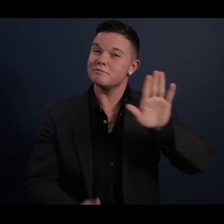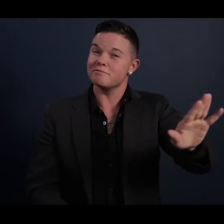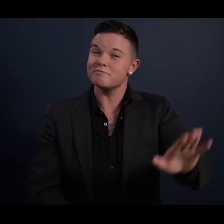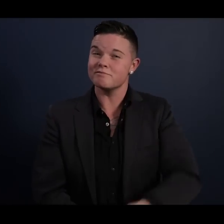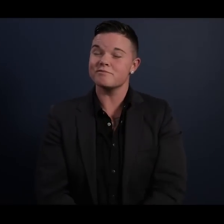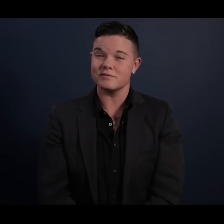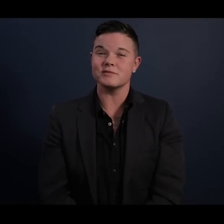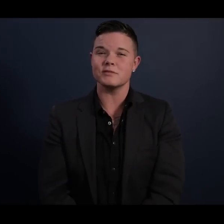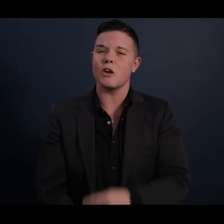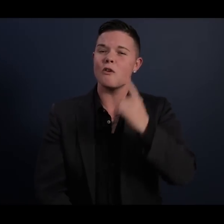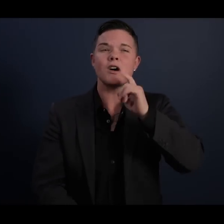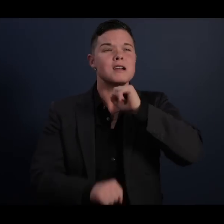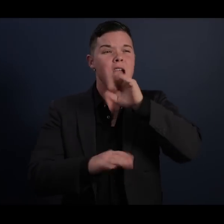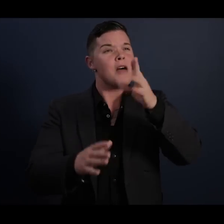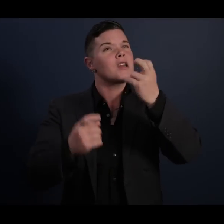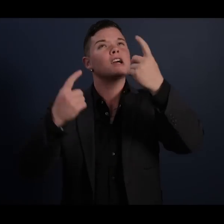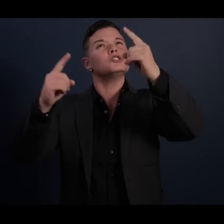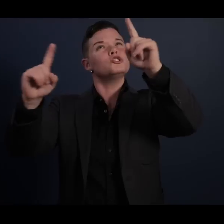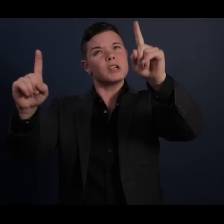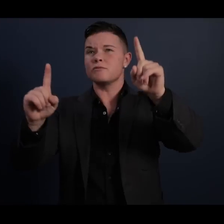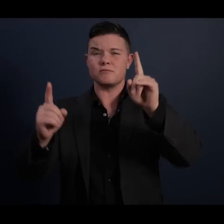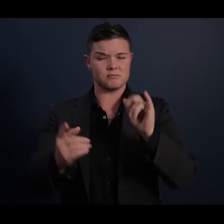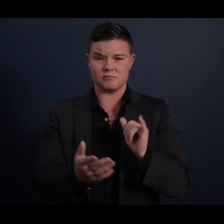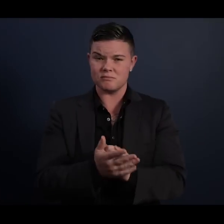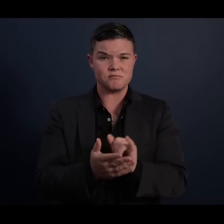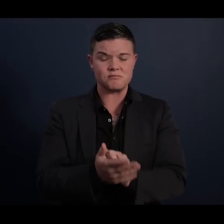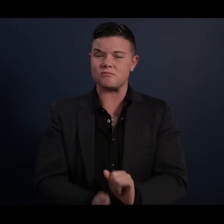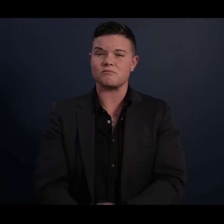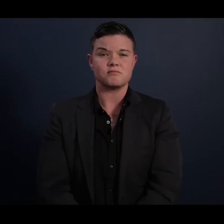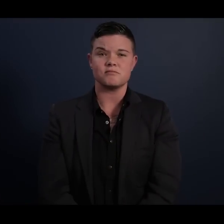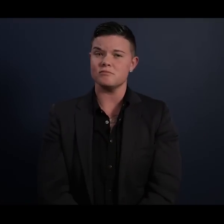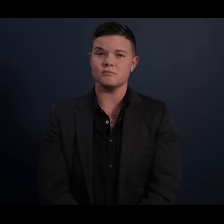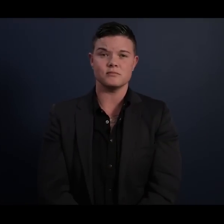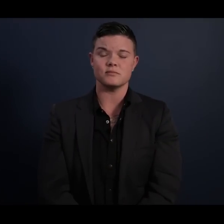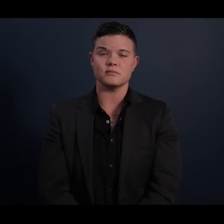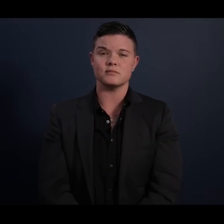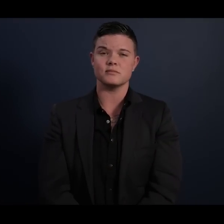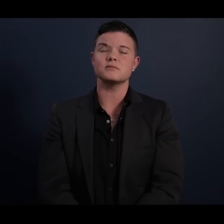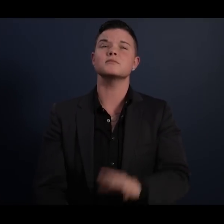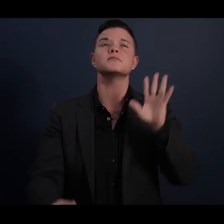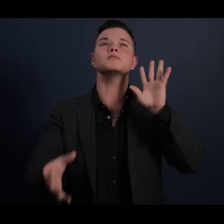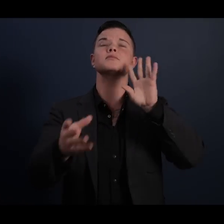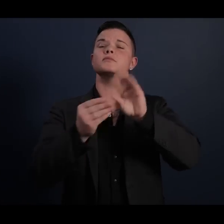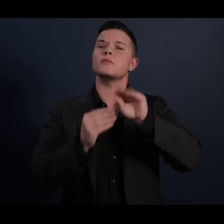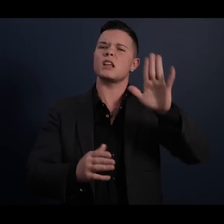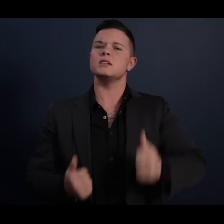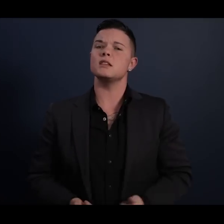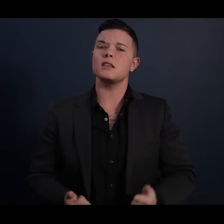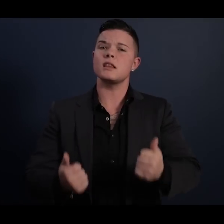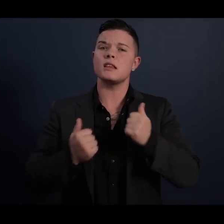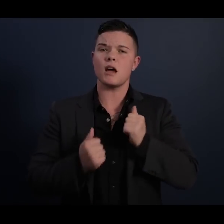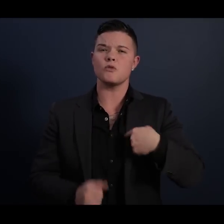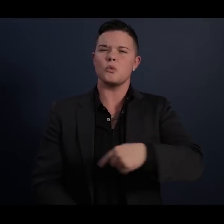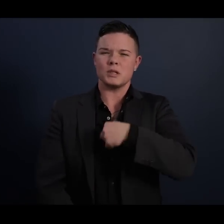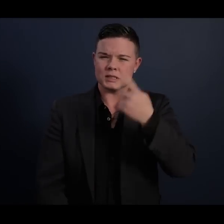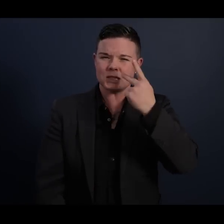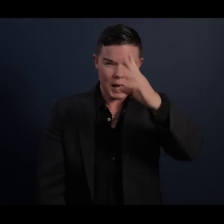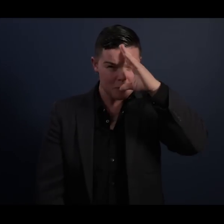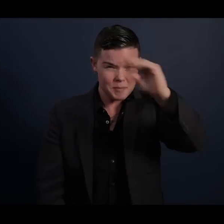For nothing he achieved was inevitable. In the arc of his life, we see a man who earned